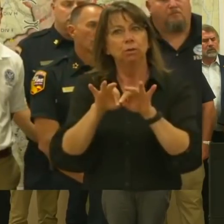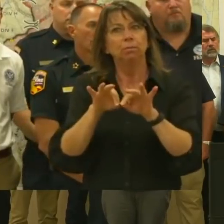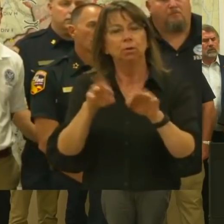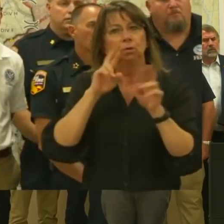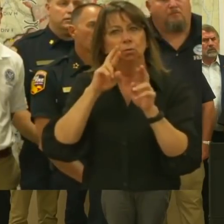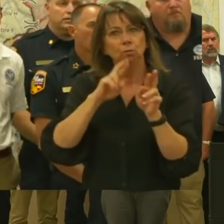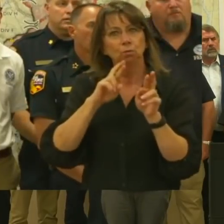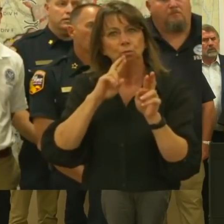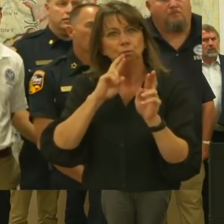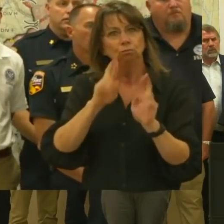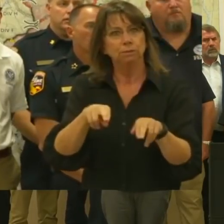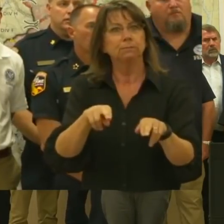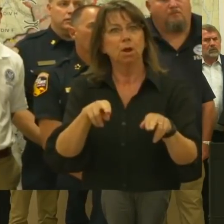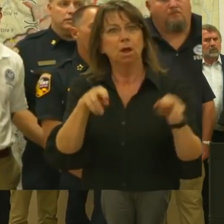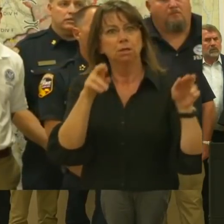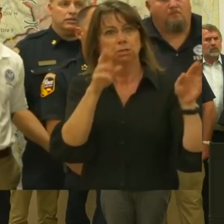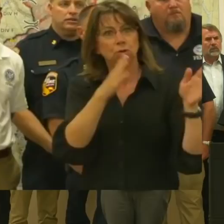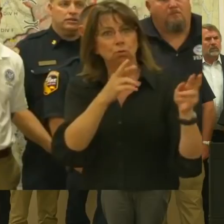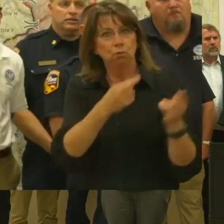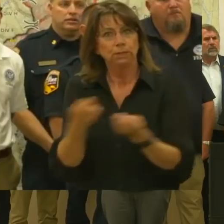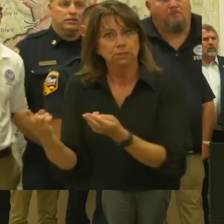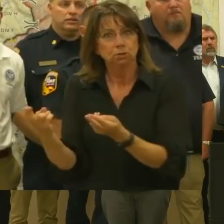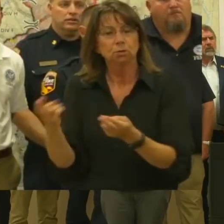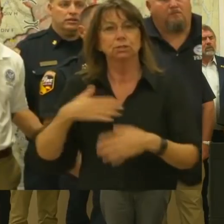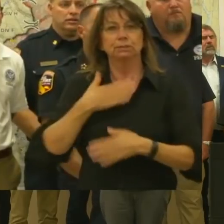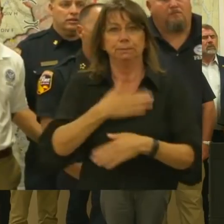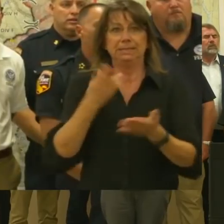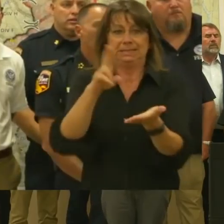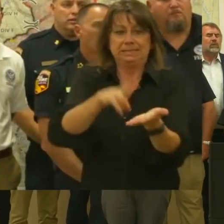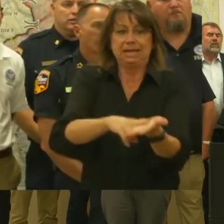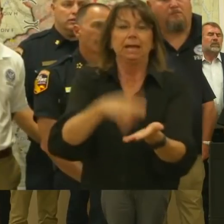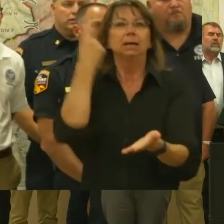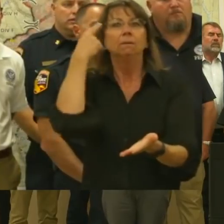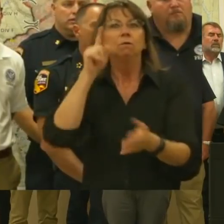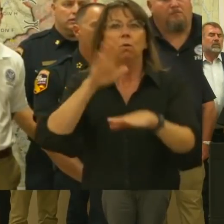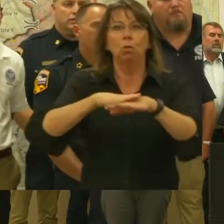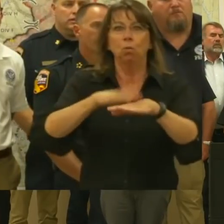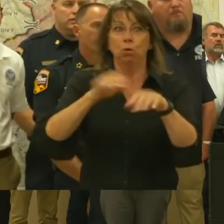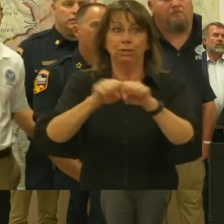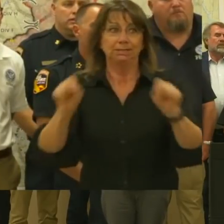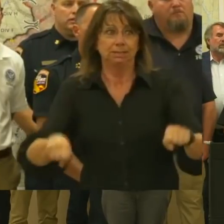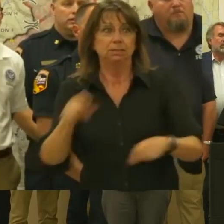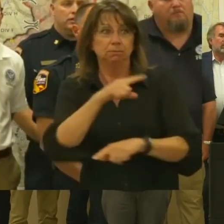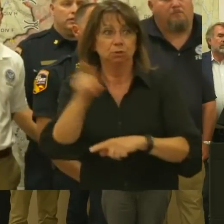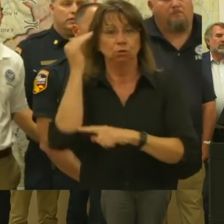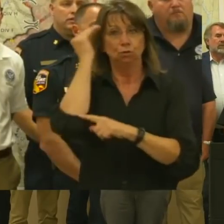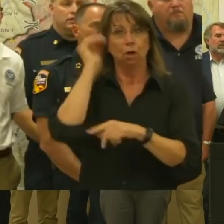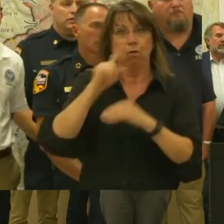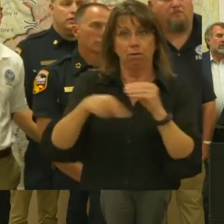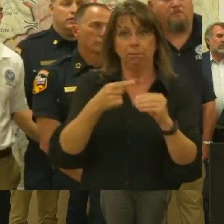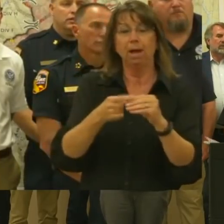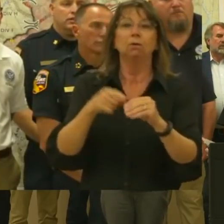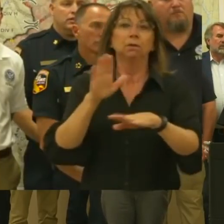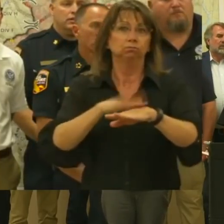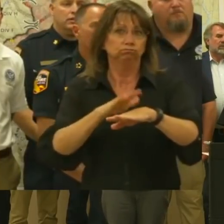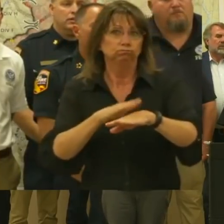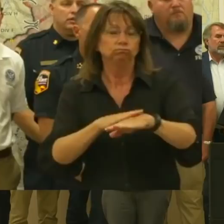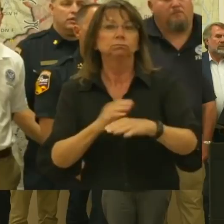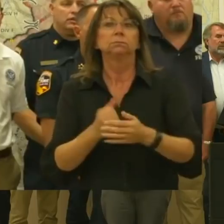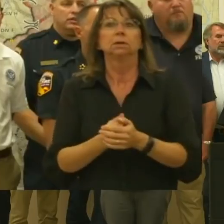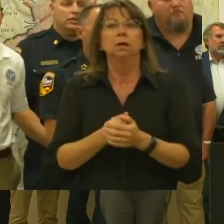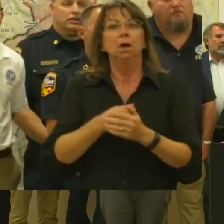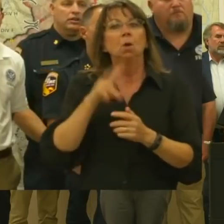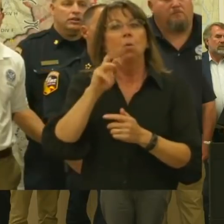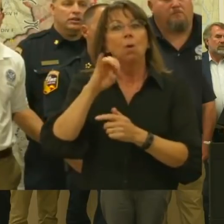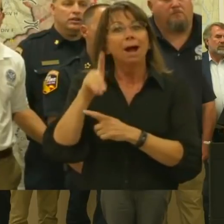your community's warning system so that you're aware of the latest developments and notifications. For wildfires, as you know, early evacuation is